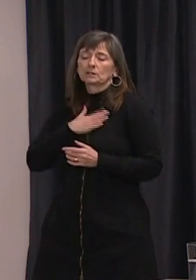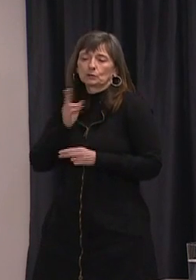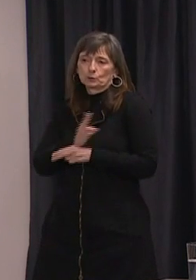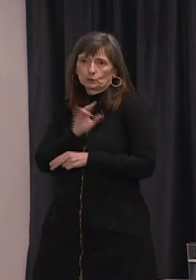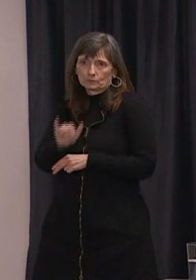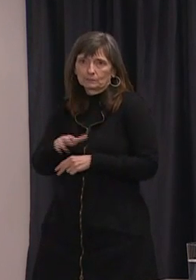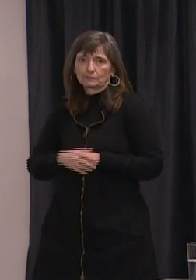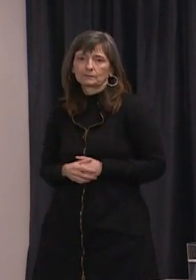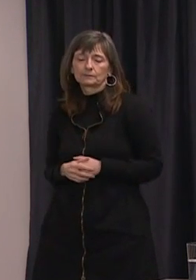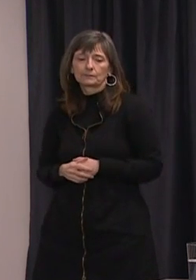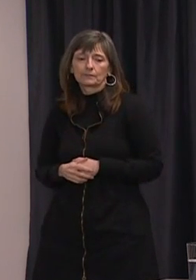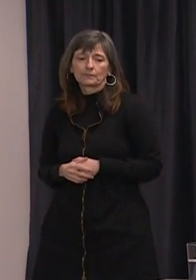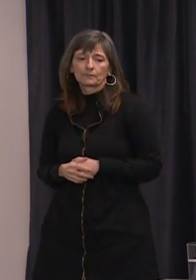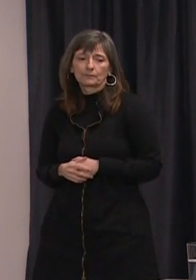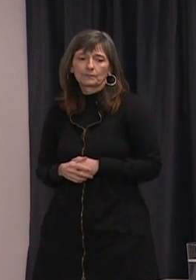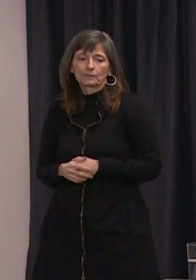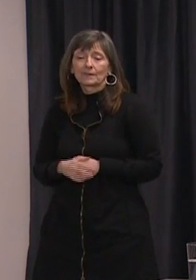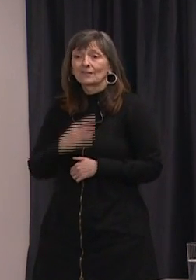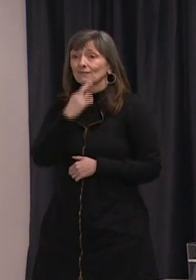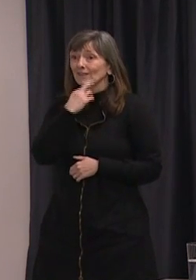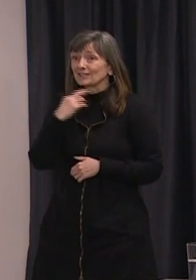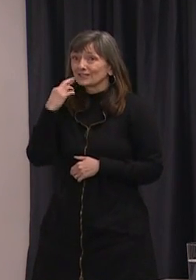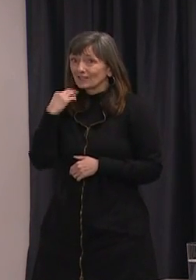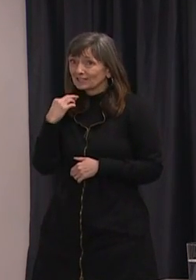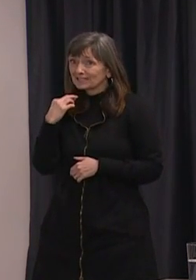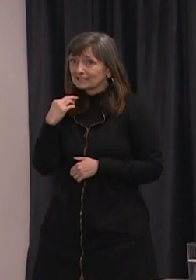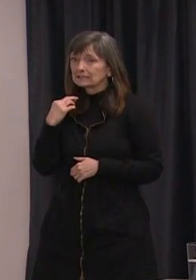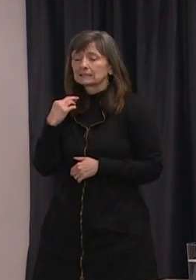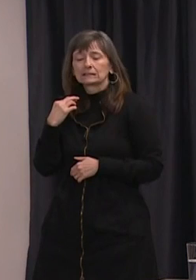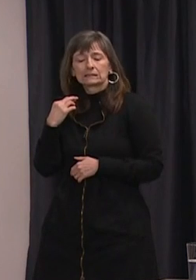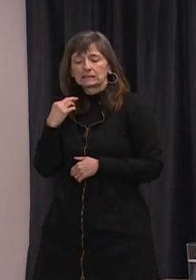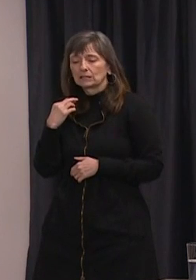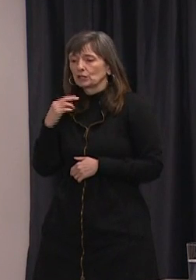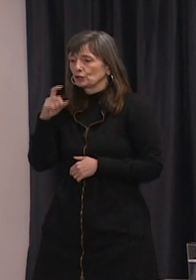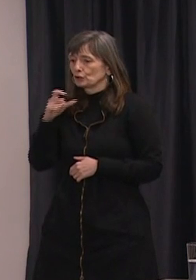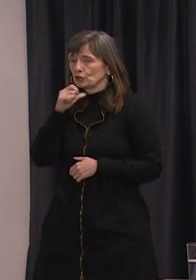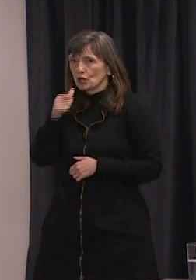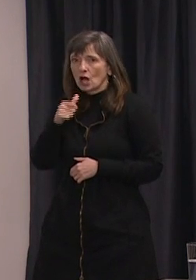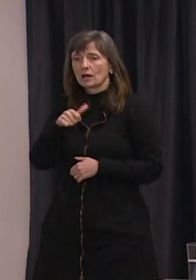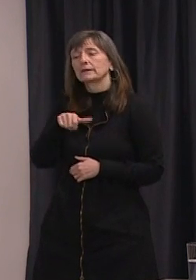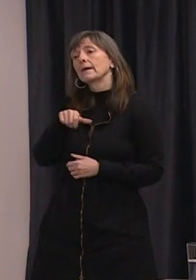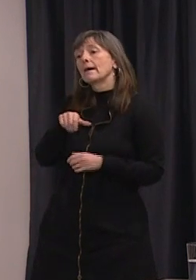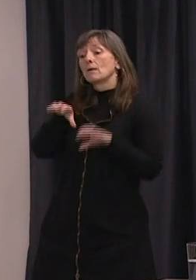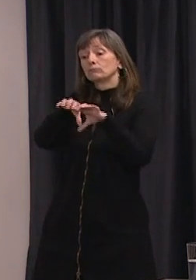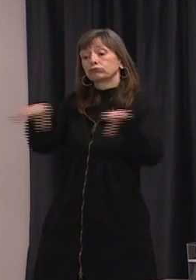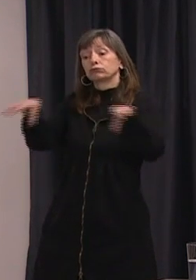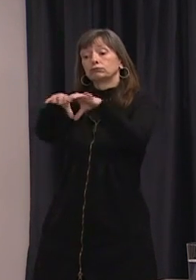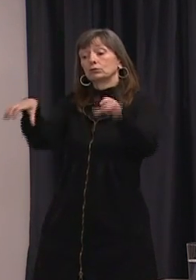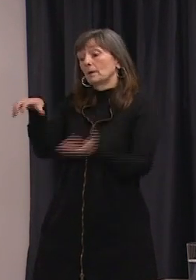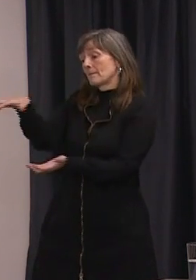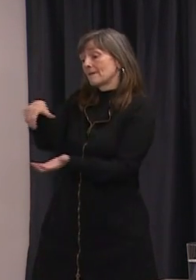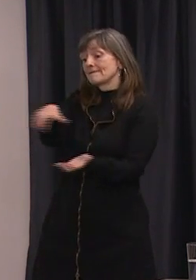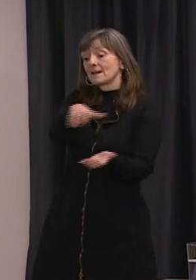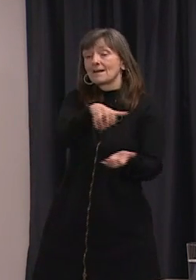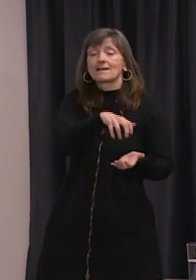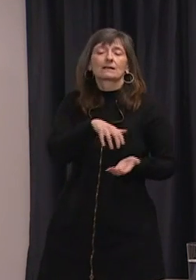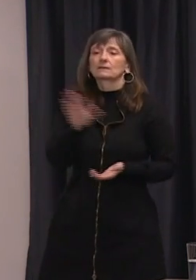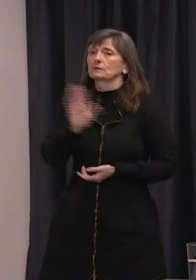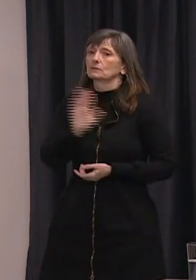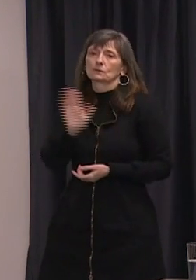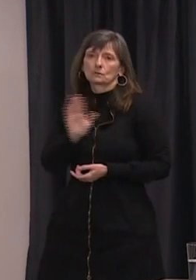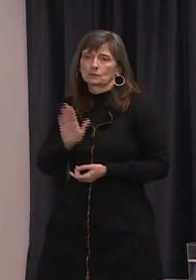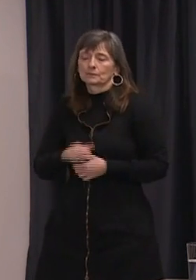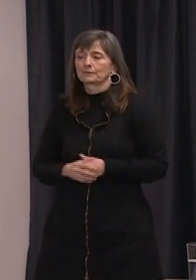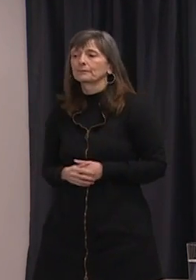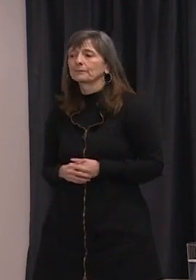restaurants. Restaurants should not be offering buffet service. People have been asking